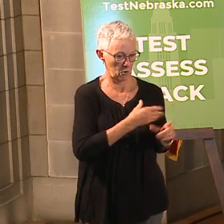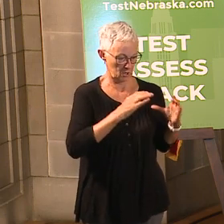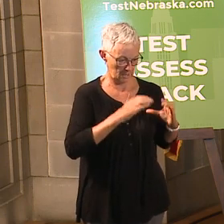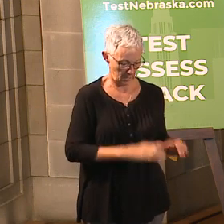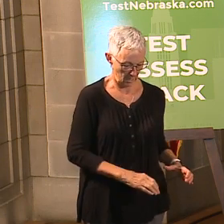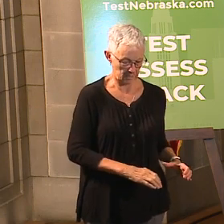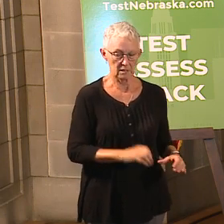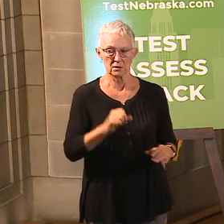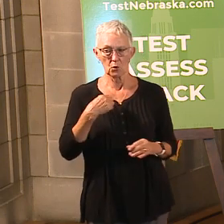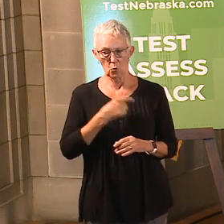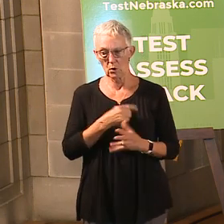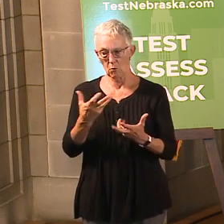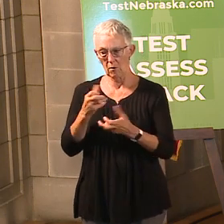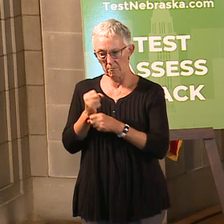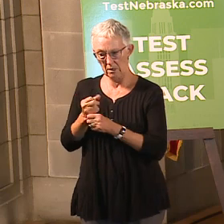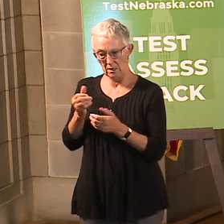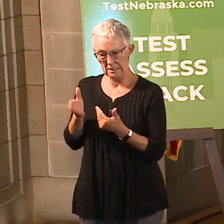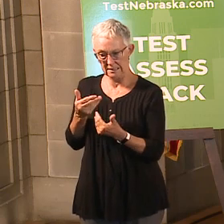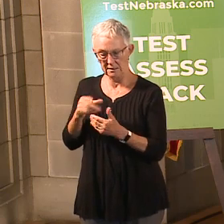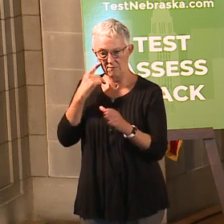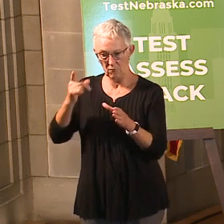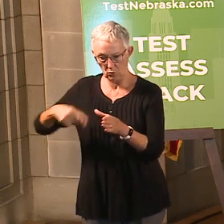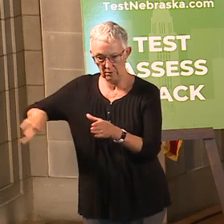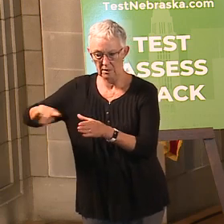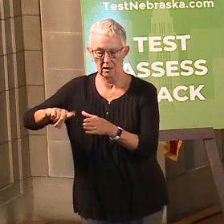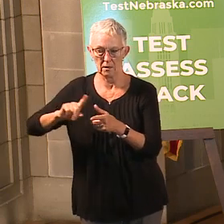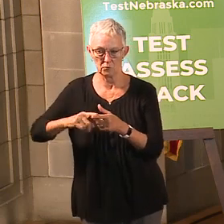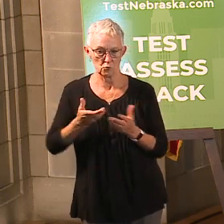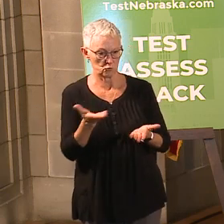make it easier to serve our members during these unprecedented times.